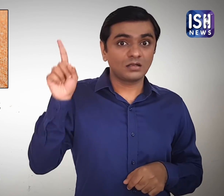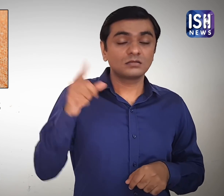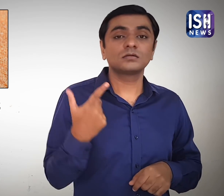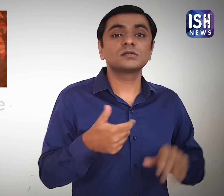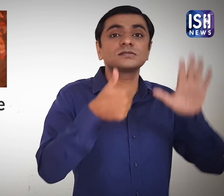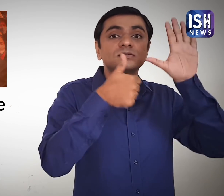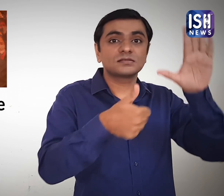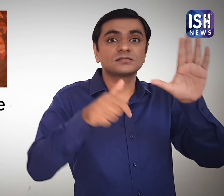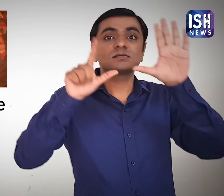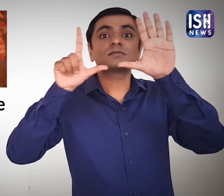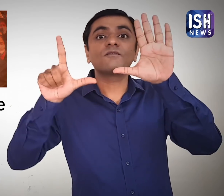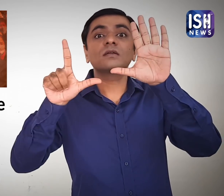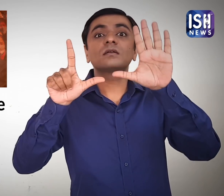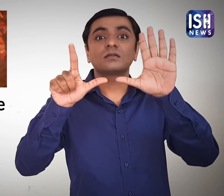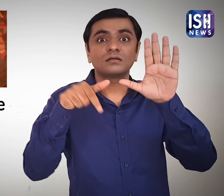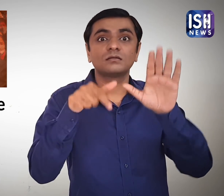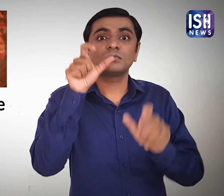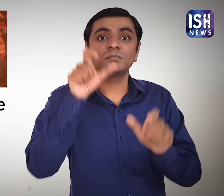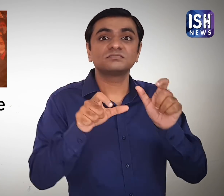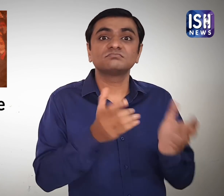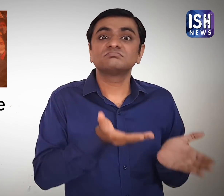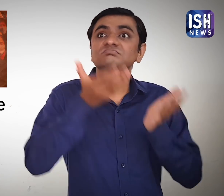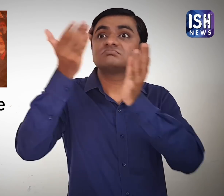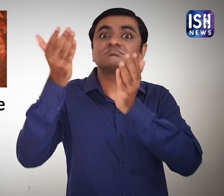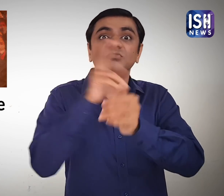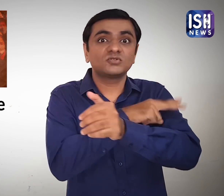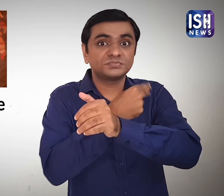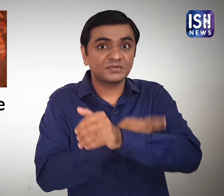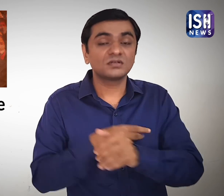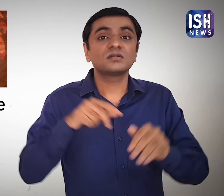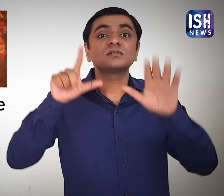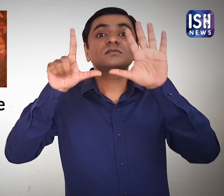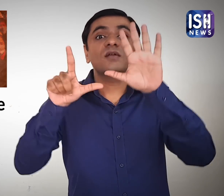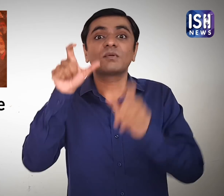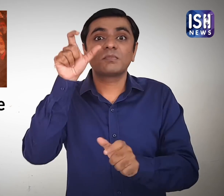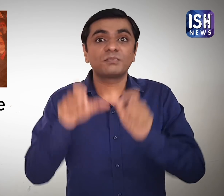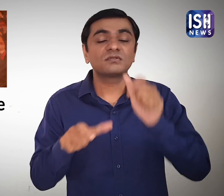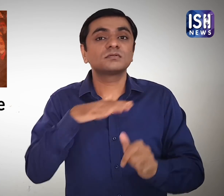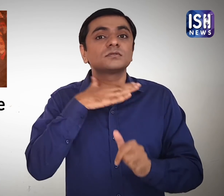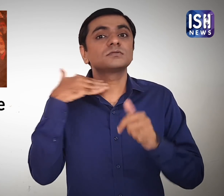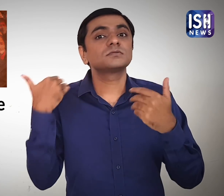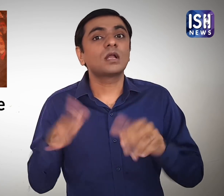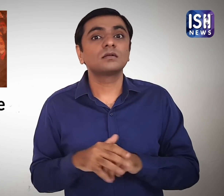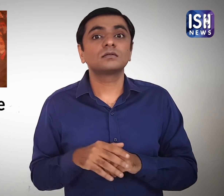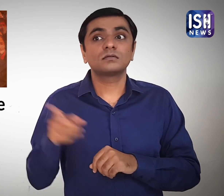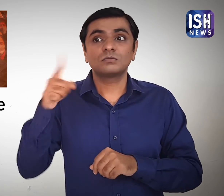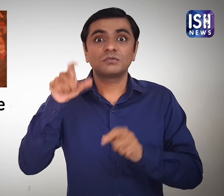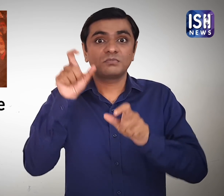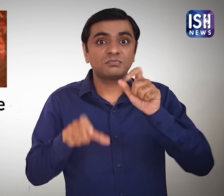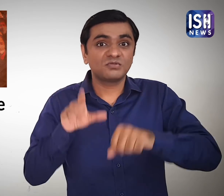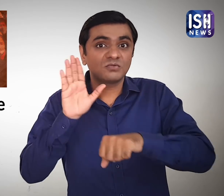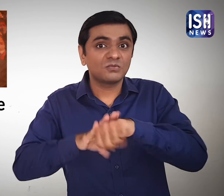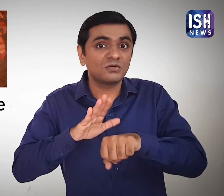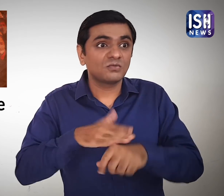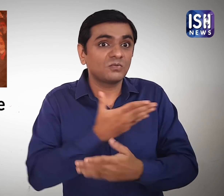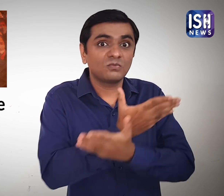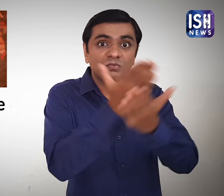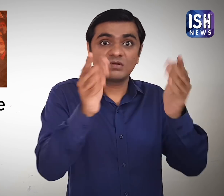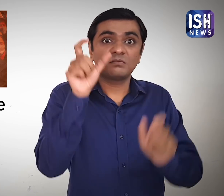About 67 people have been infected and 7 are dead. Scientists